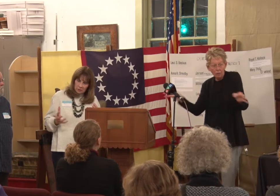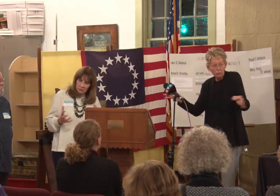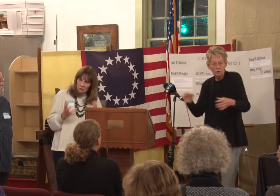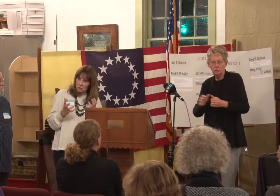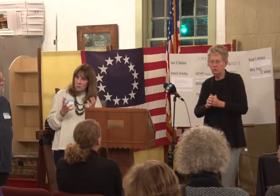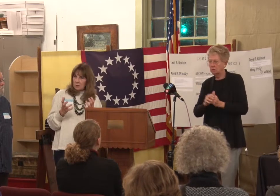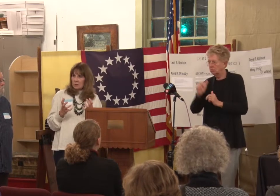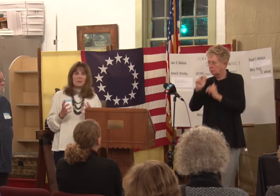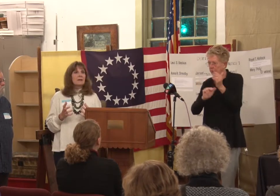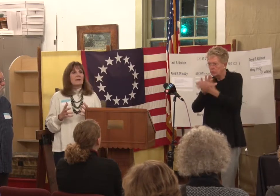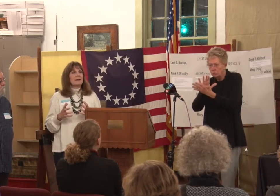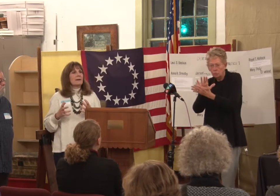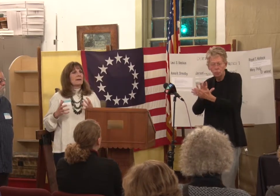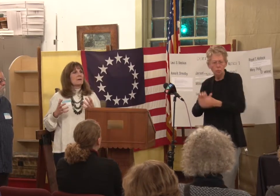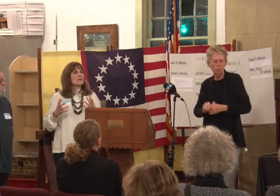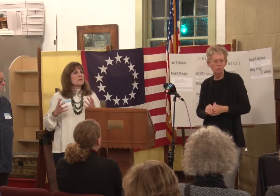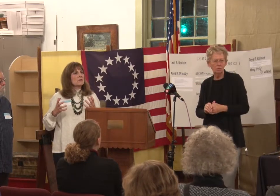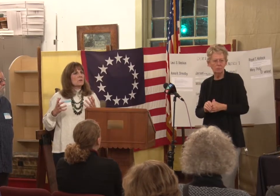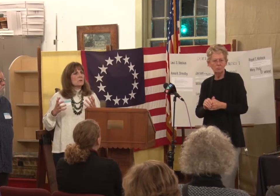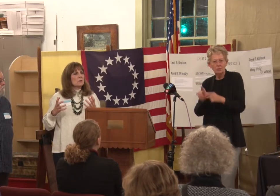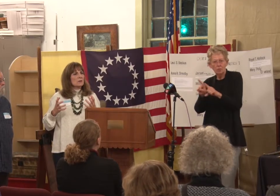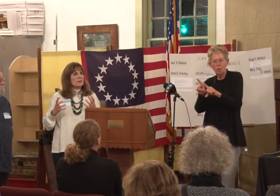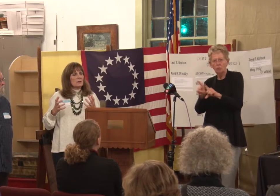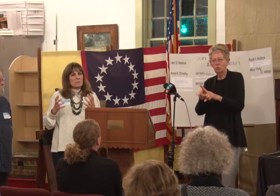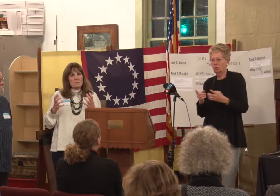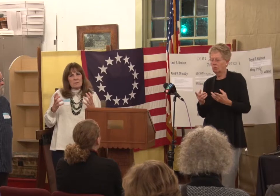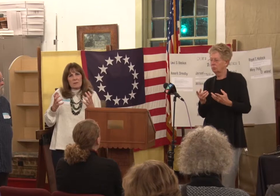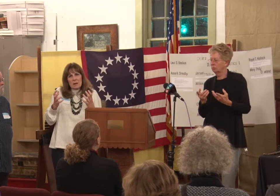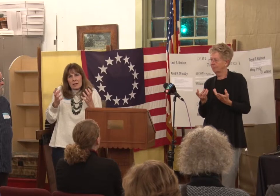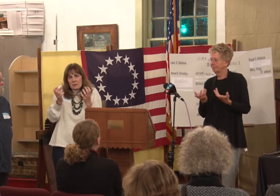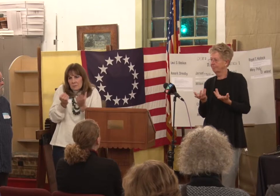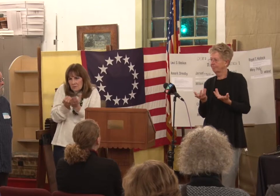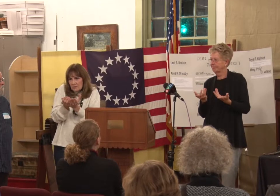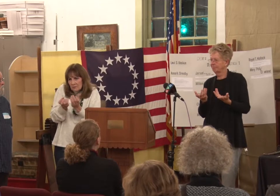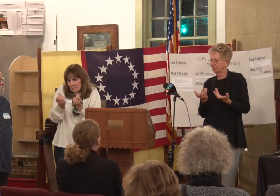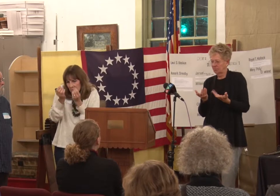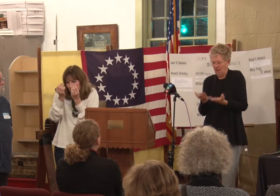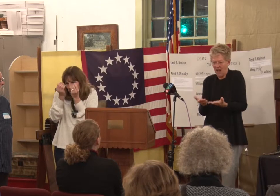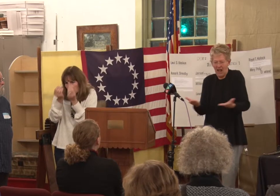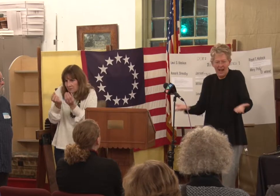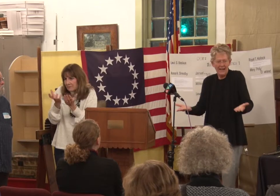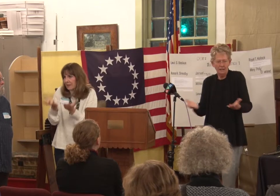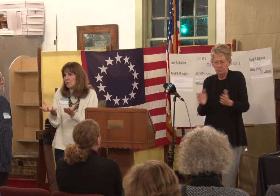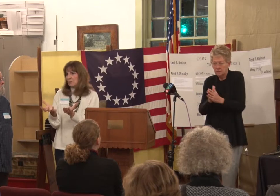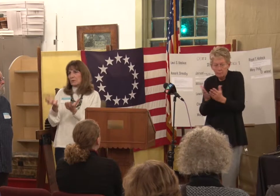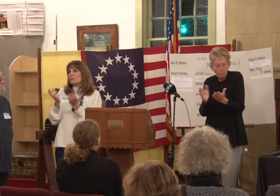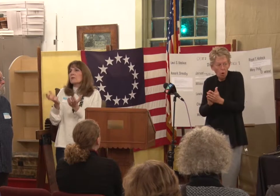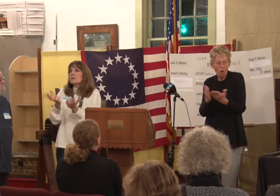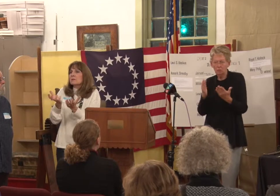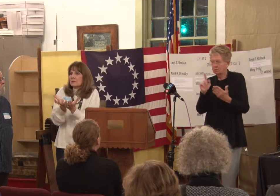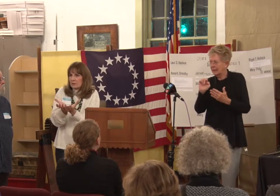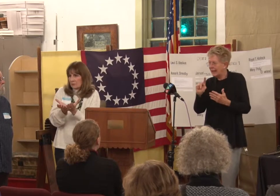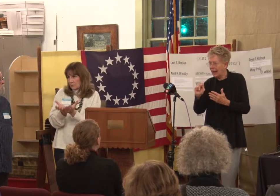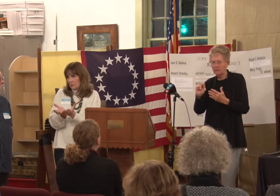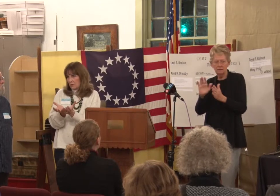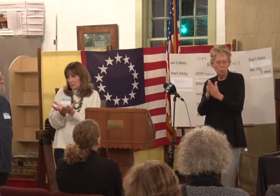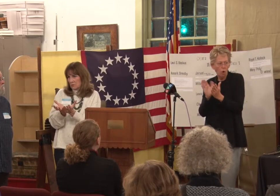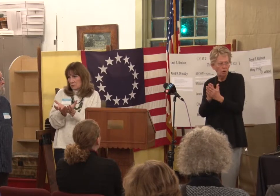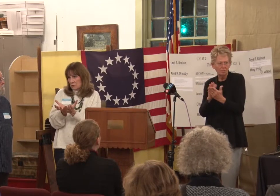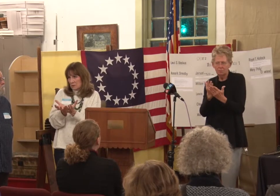a school, and also items, you know, books, textbooks, learning materials for the students.